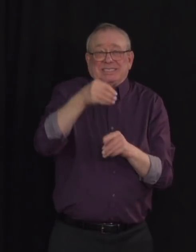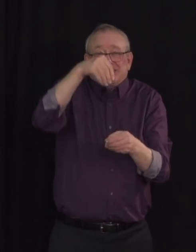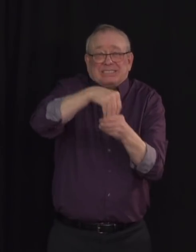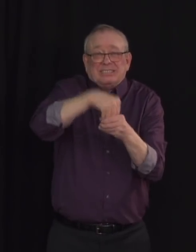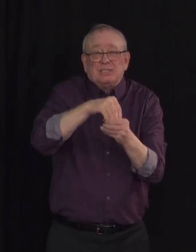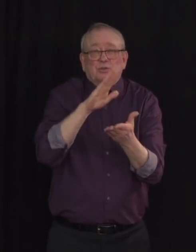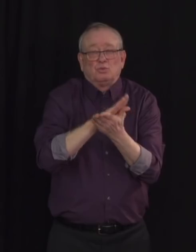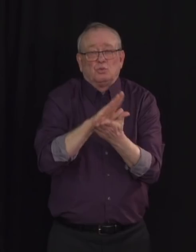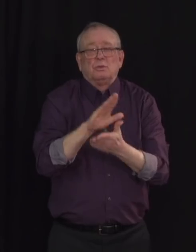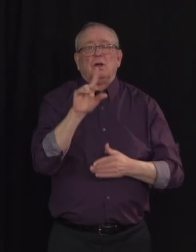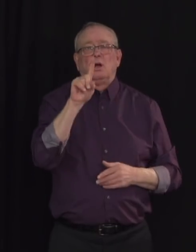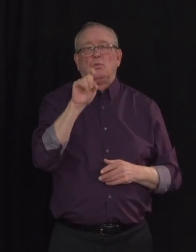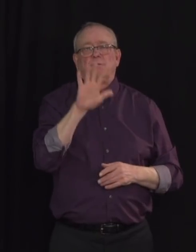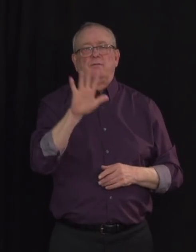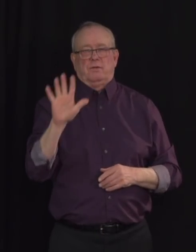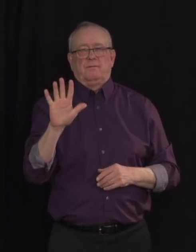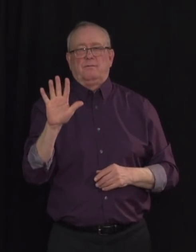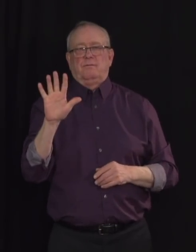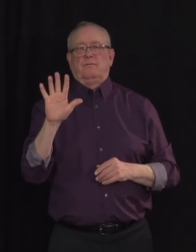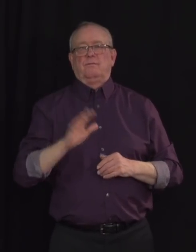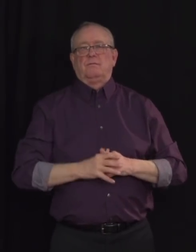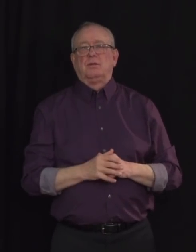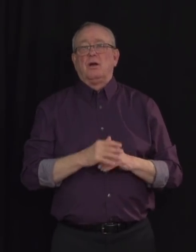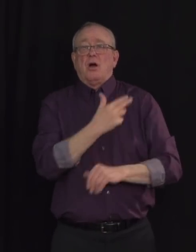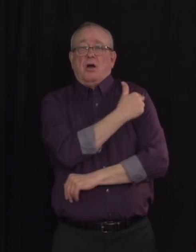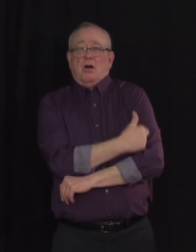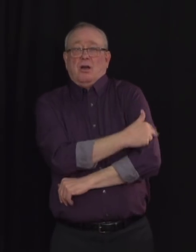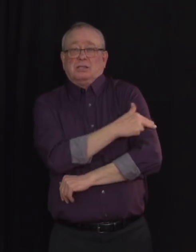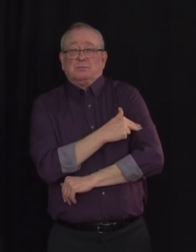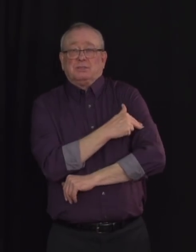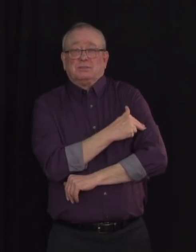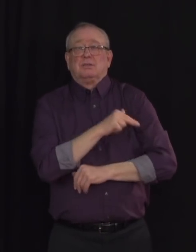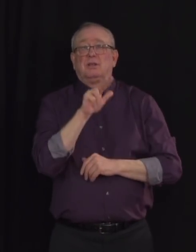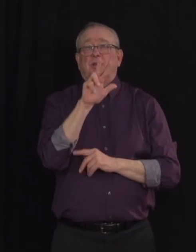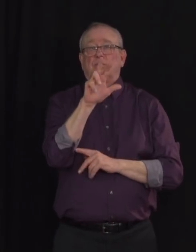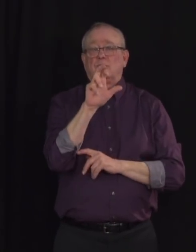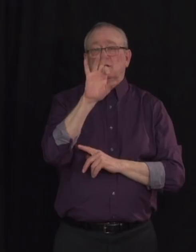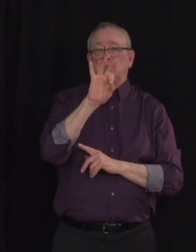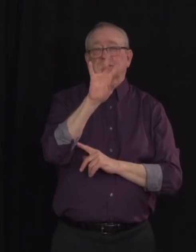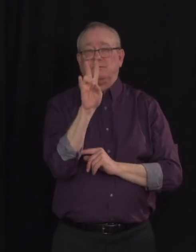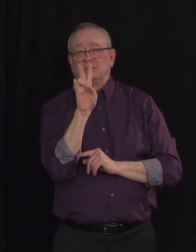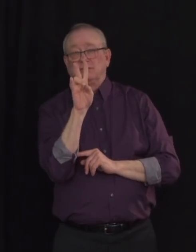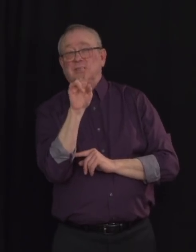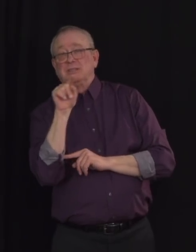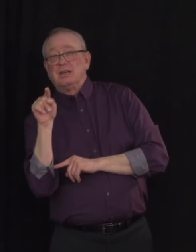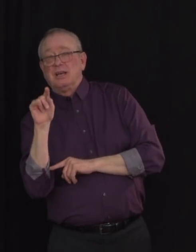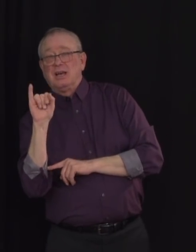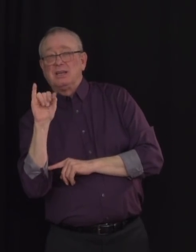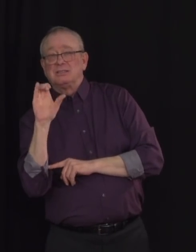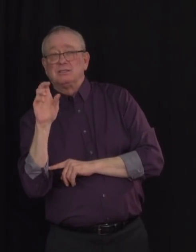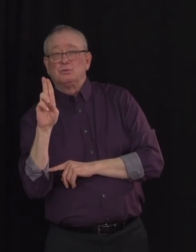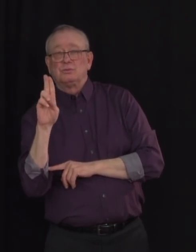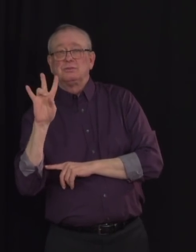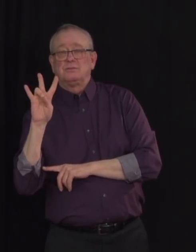Currently there are 397 people in hospital, including 71 admitted to the ICU. Our numbers continue